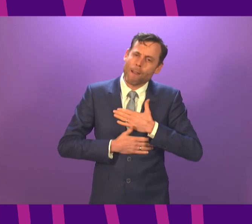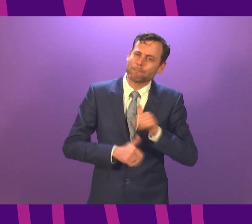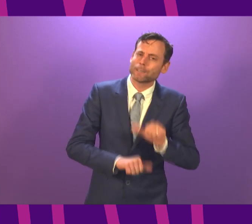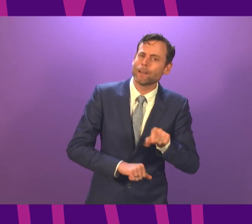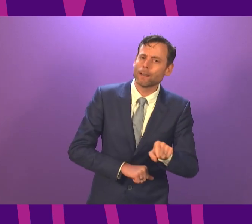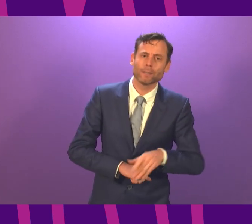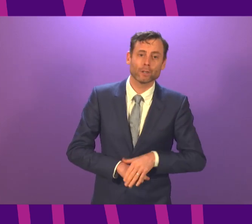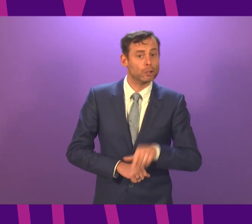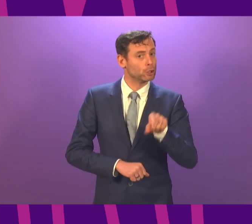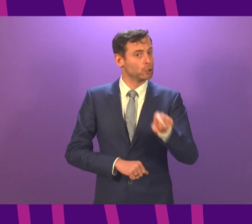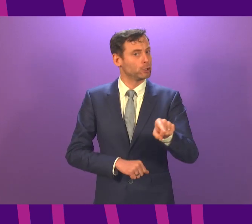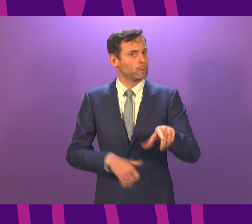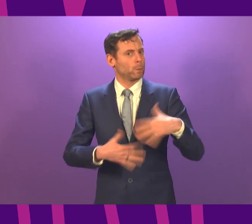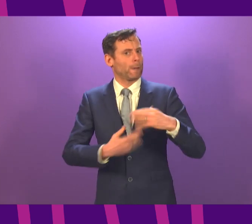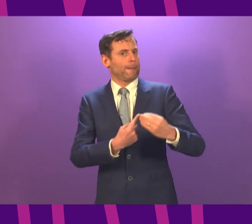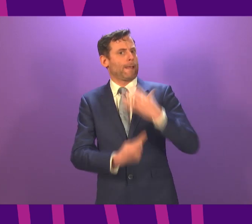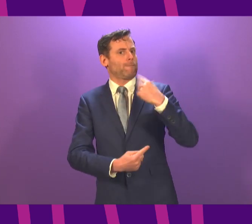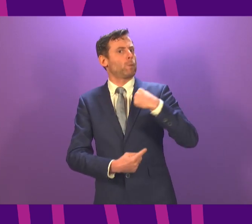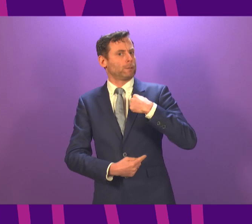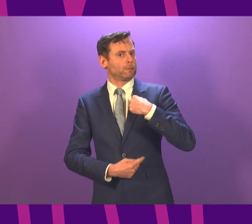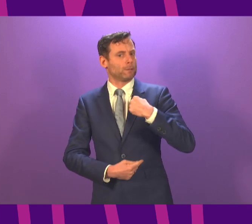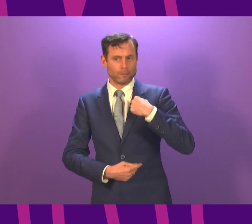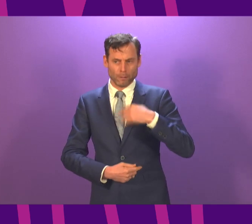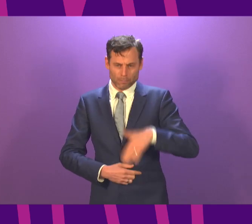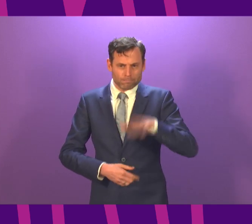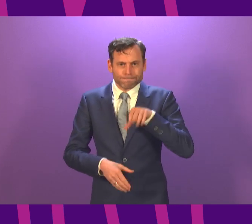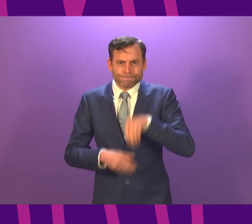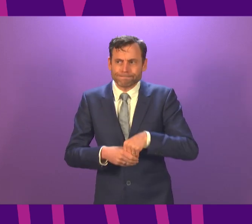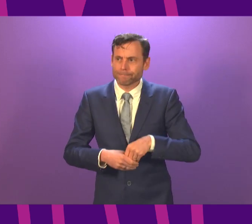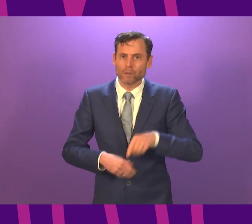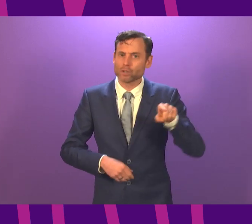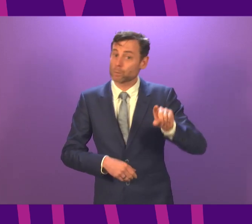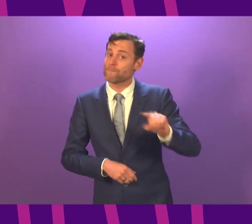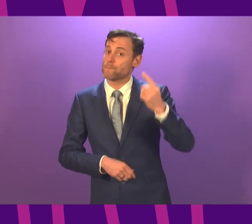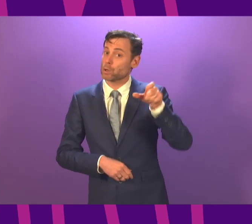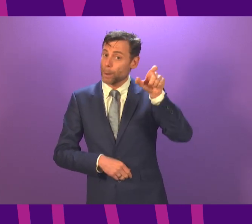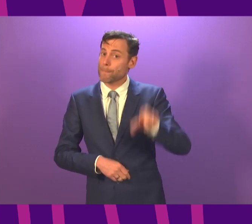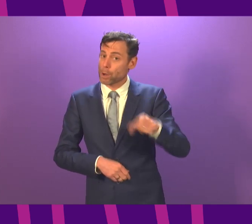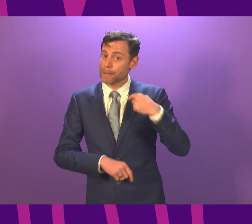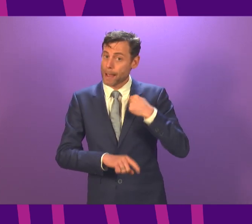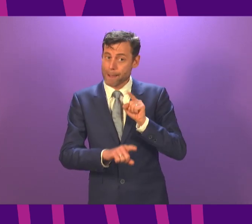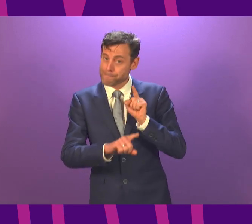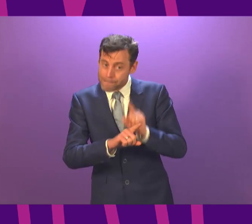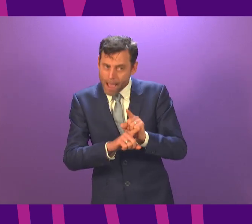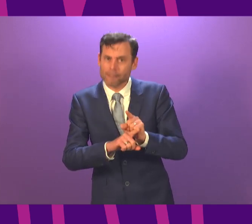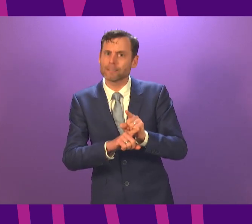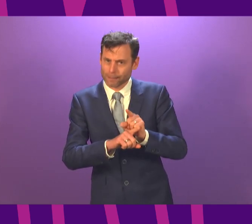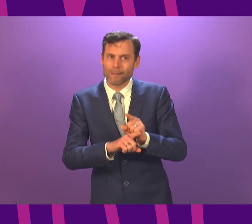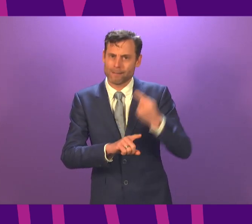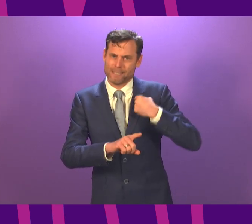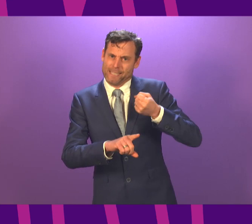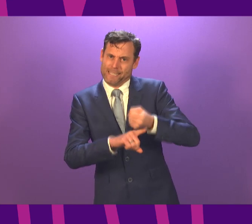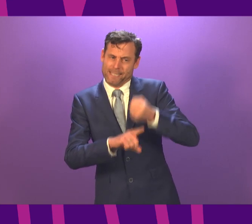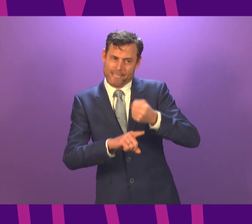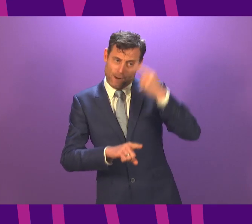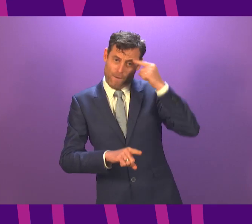was one of the biggest influences in my life, literally the first person I met and campaigned for when I